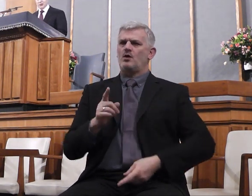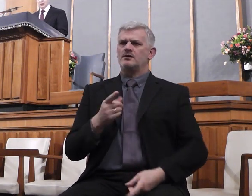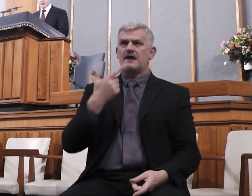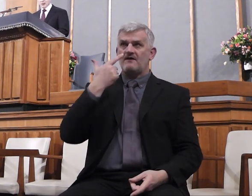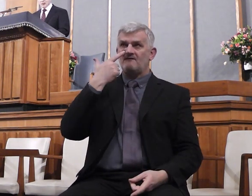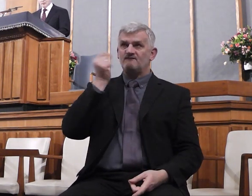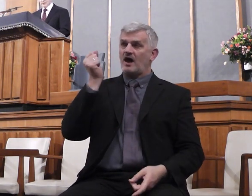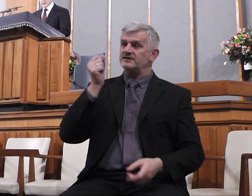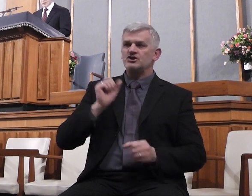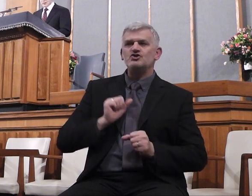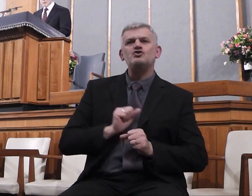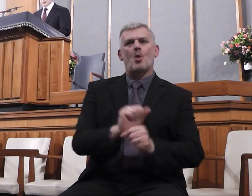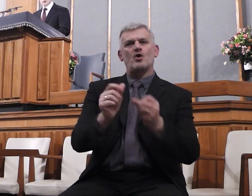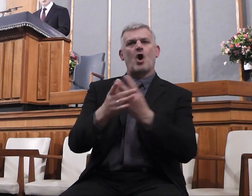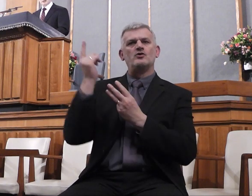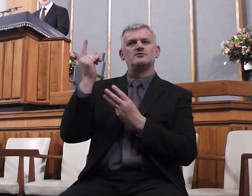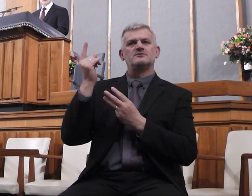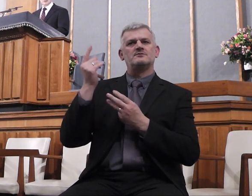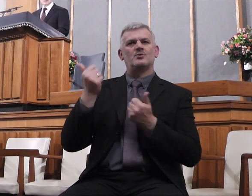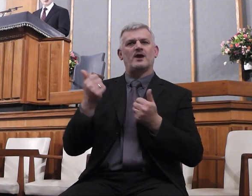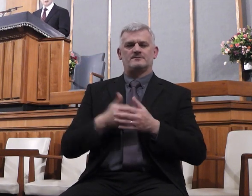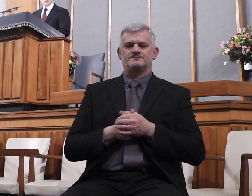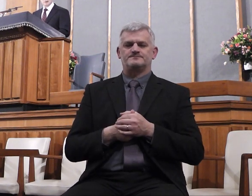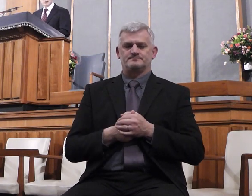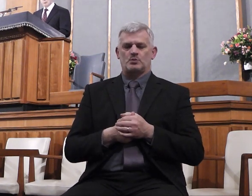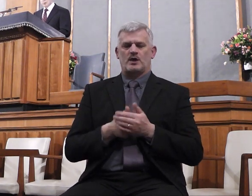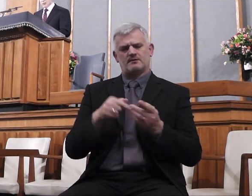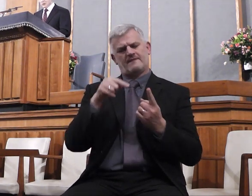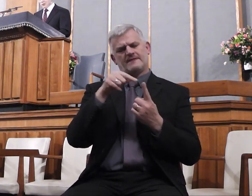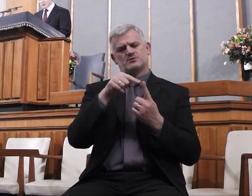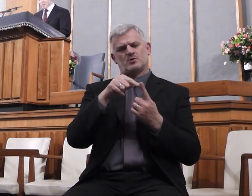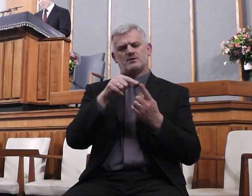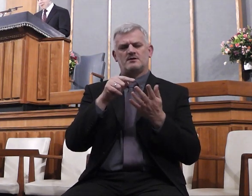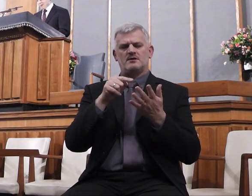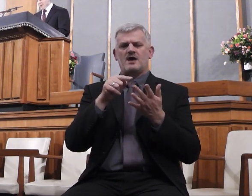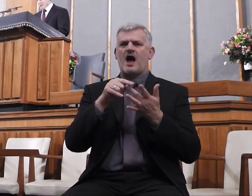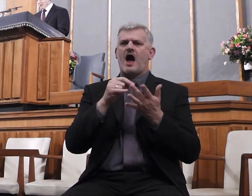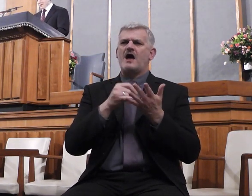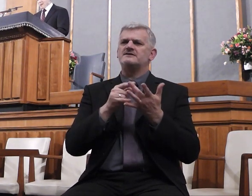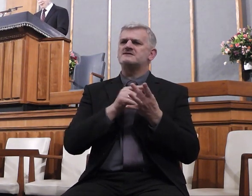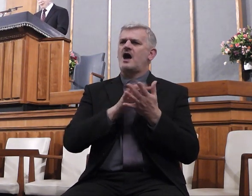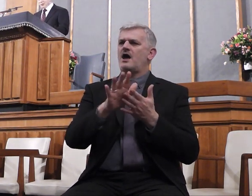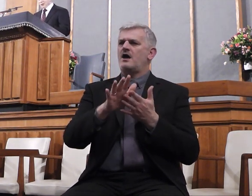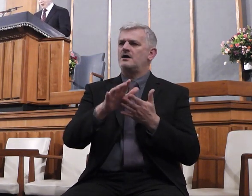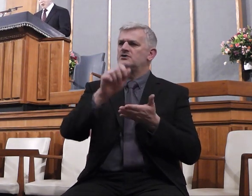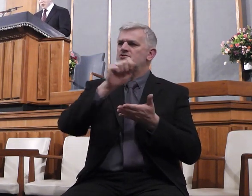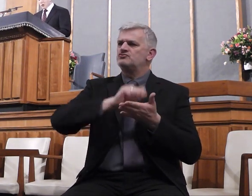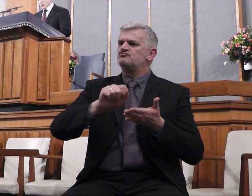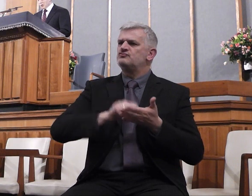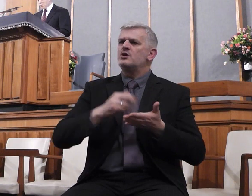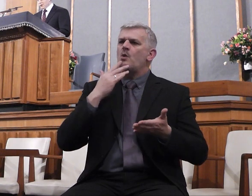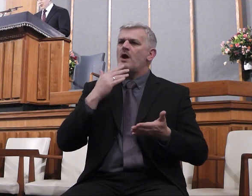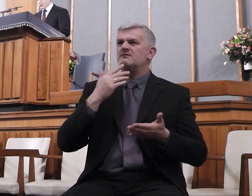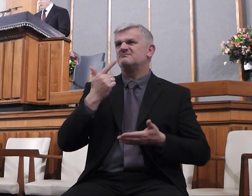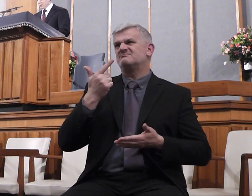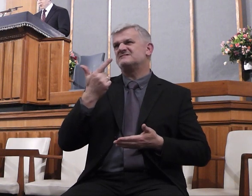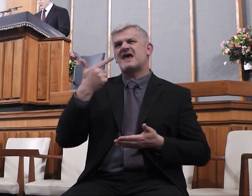Isaiah grows about 700 BC and his very long prophetic book